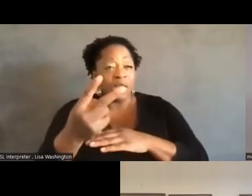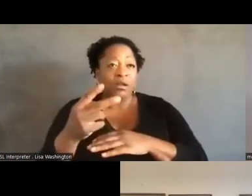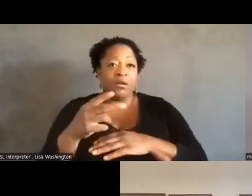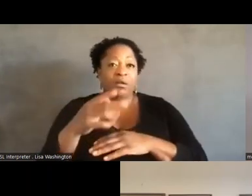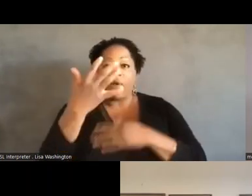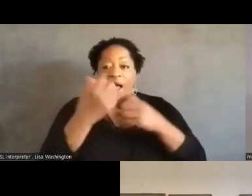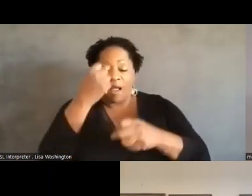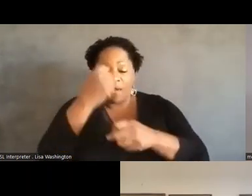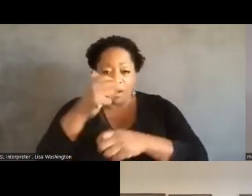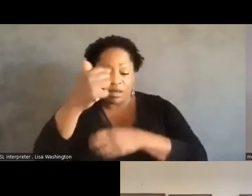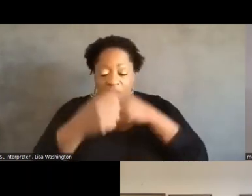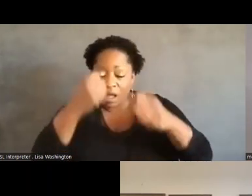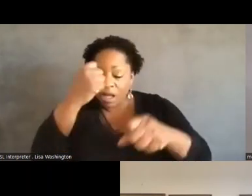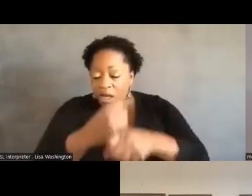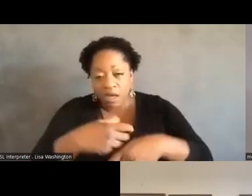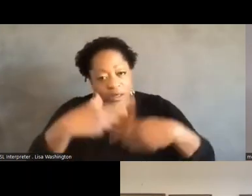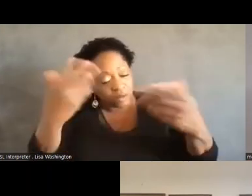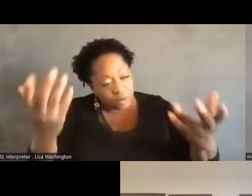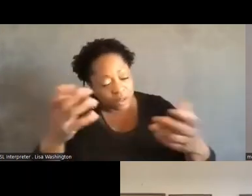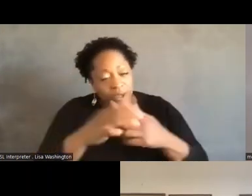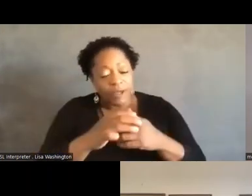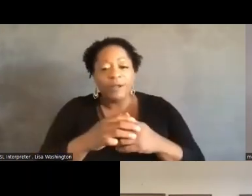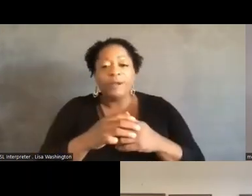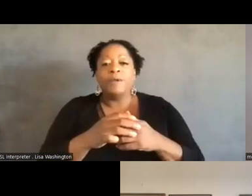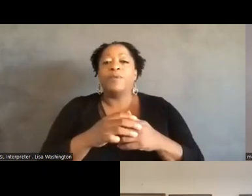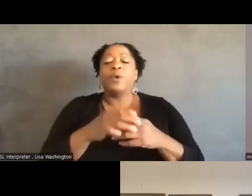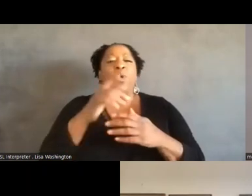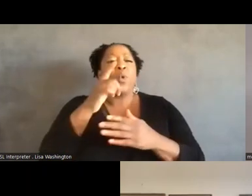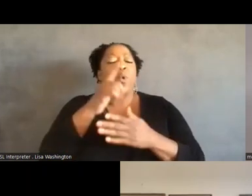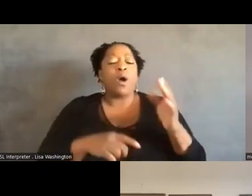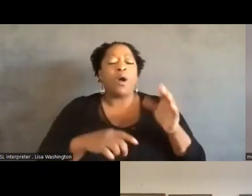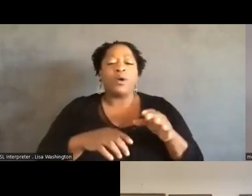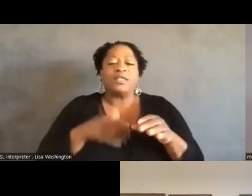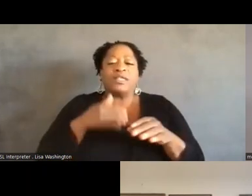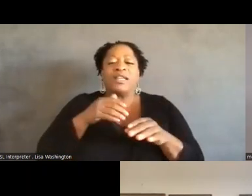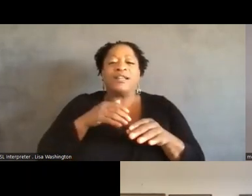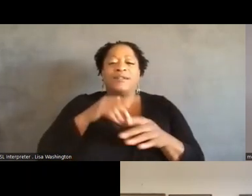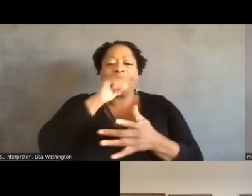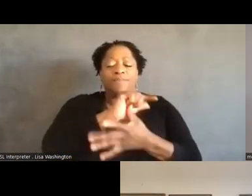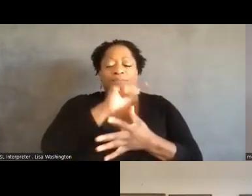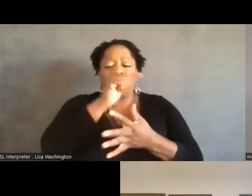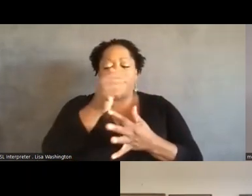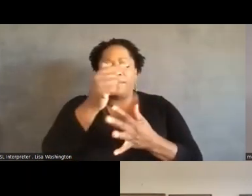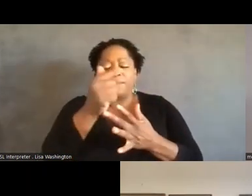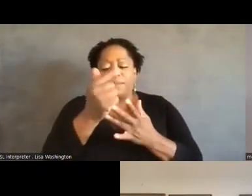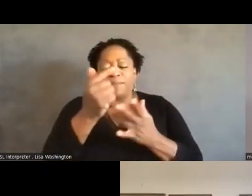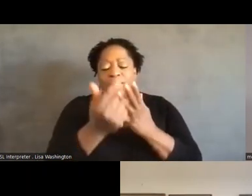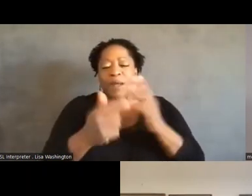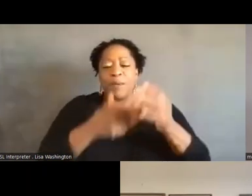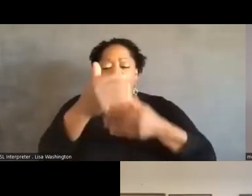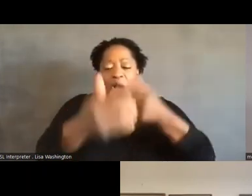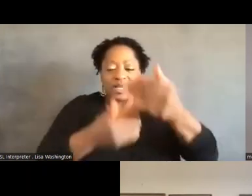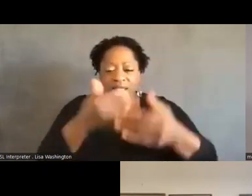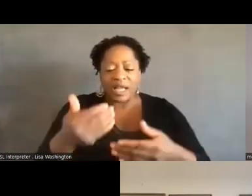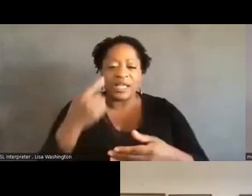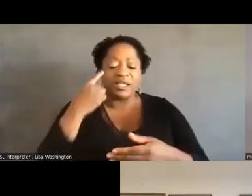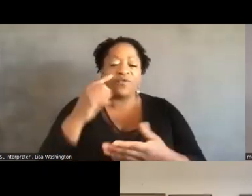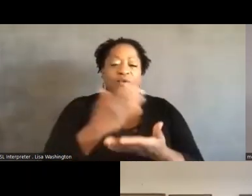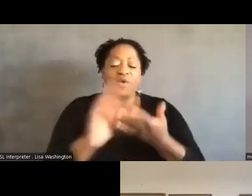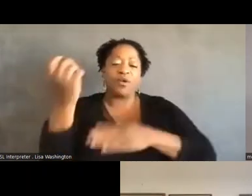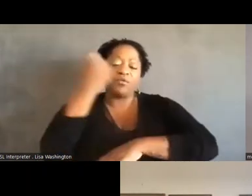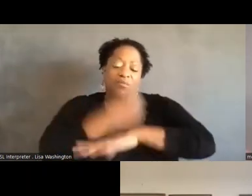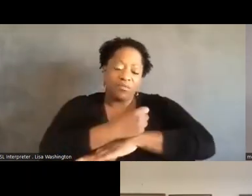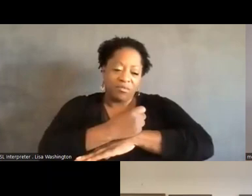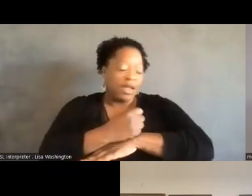a, a step to abolition, you know, or an abolitionist step, um, that